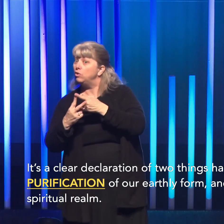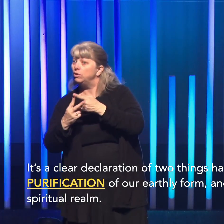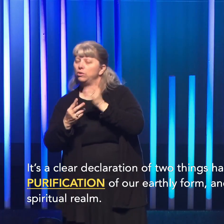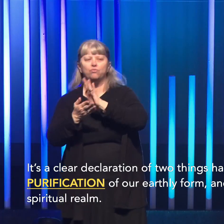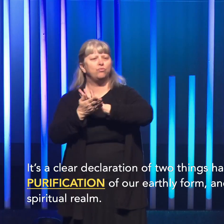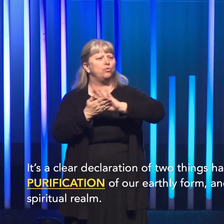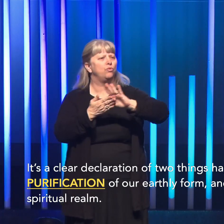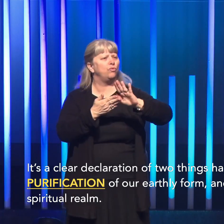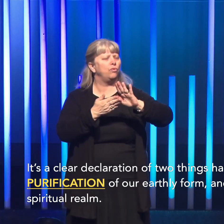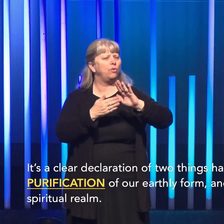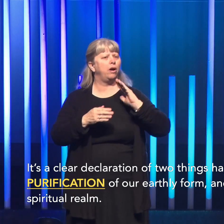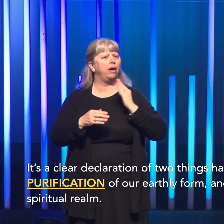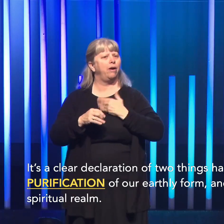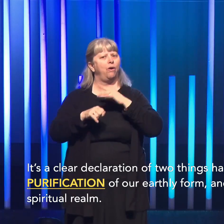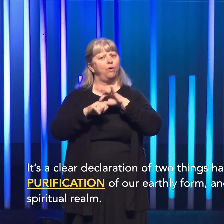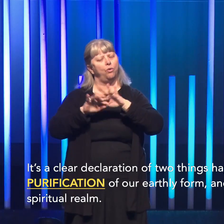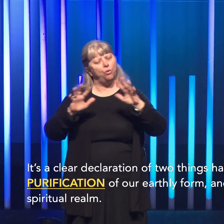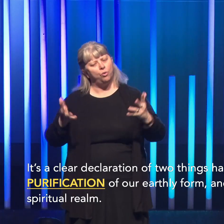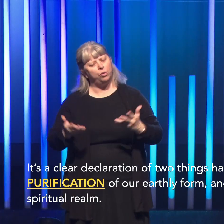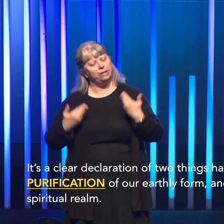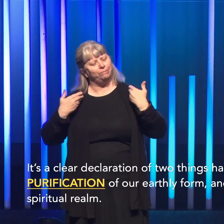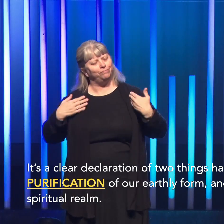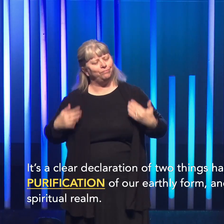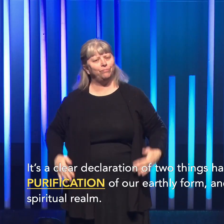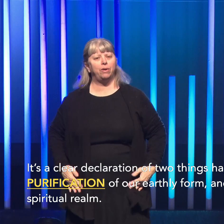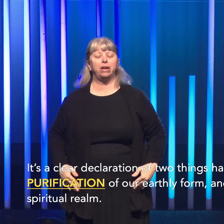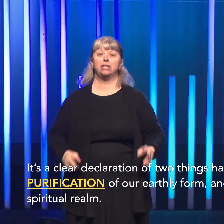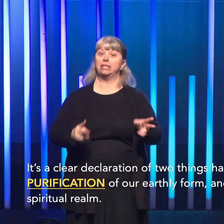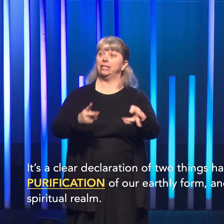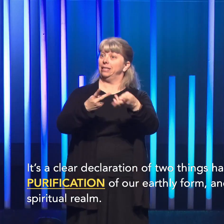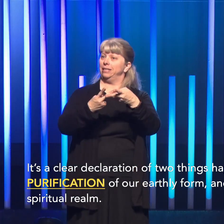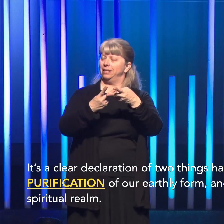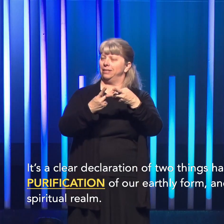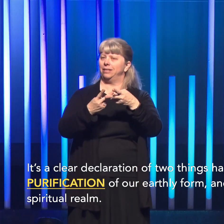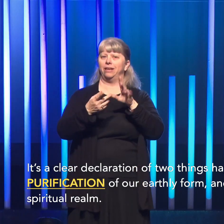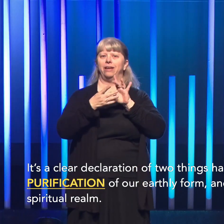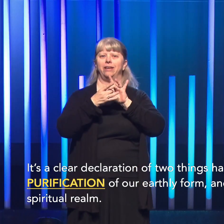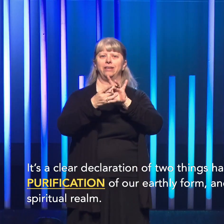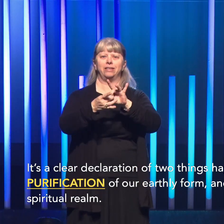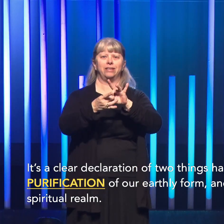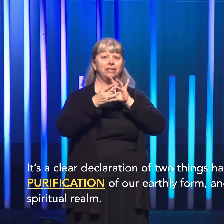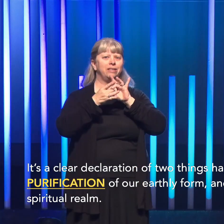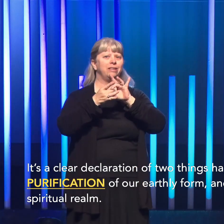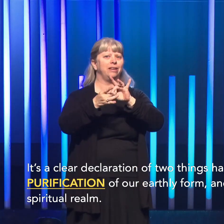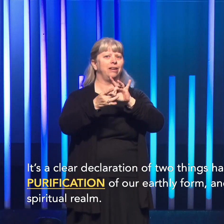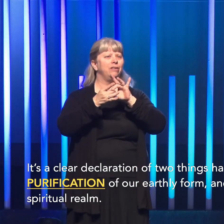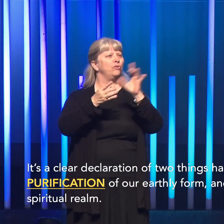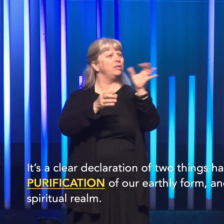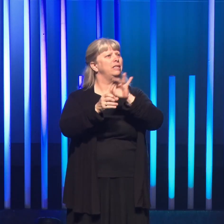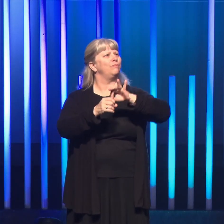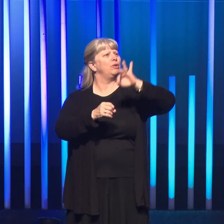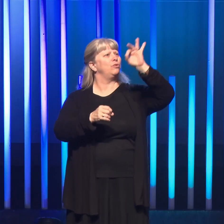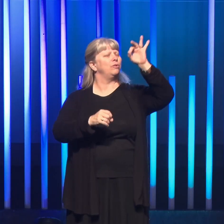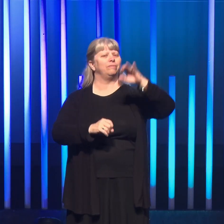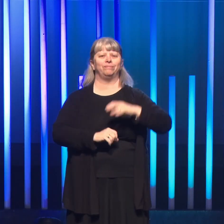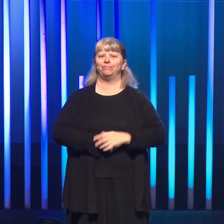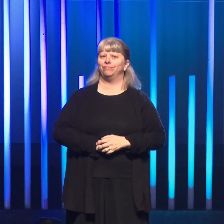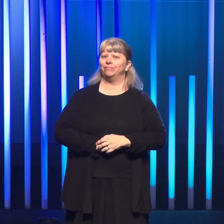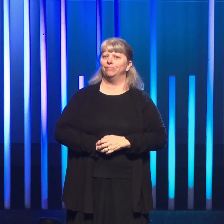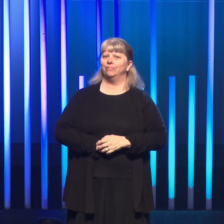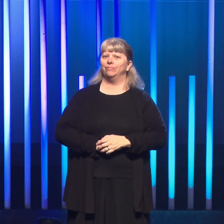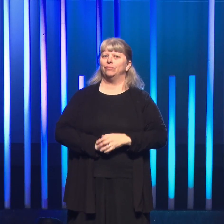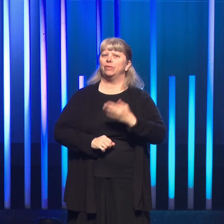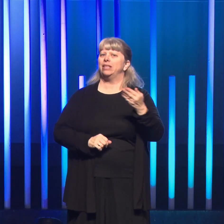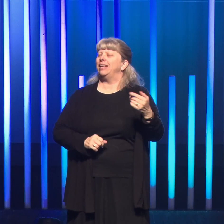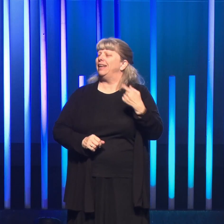purification of our earthly form. And two, a connection to the spiritual realm. One